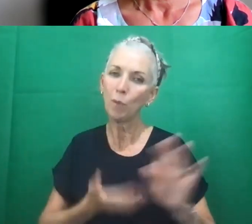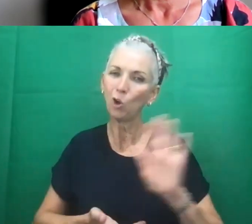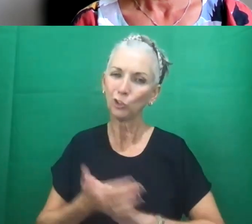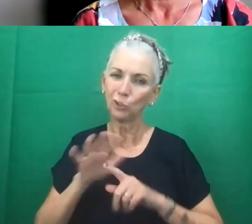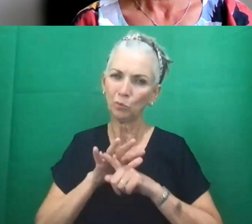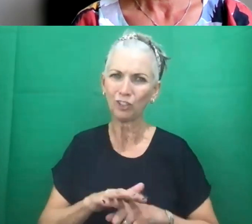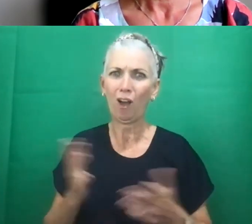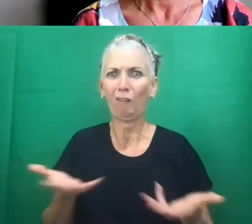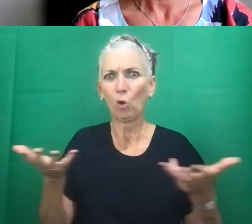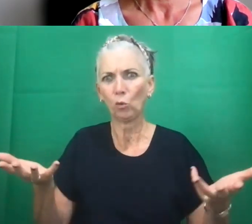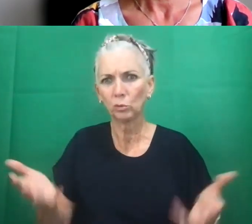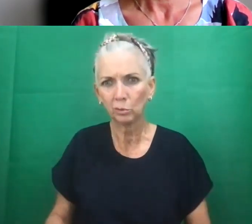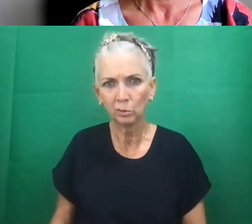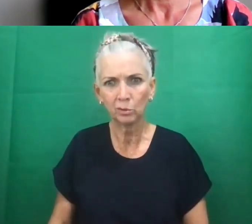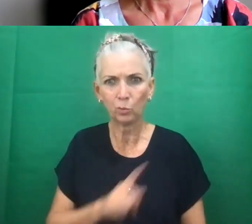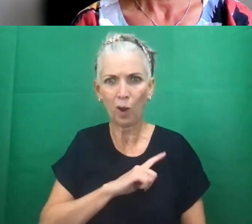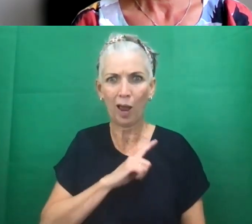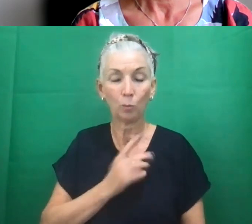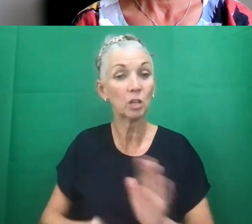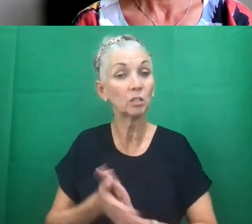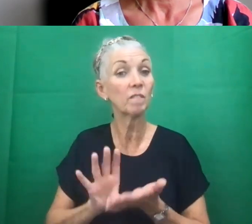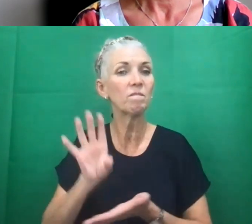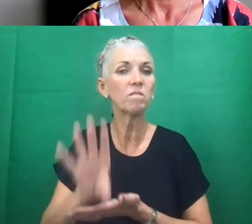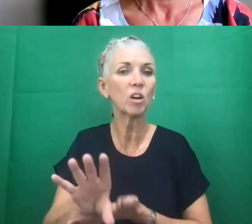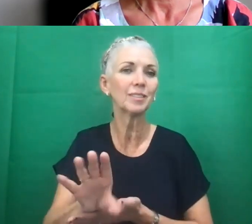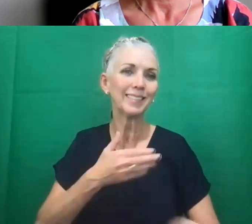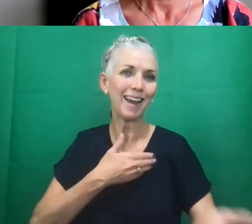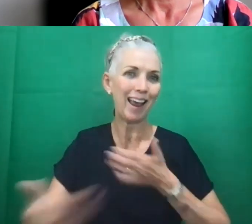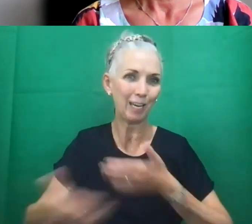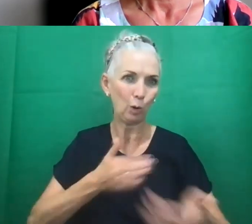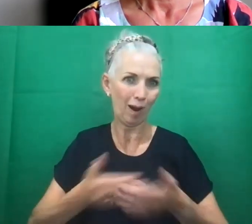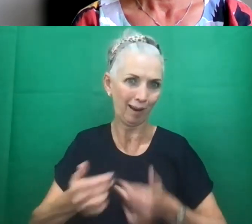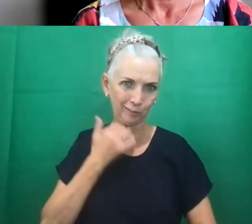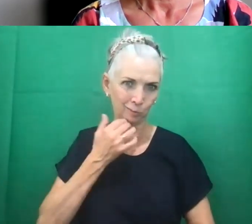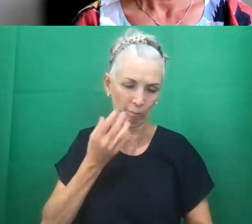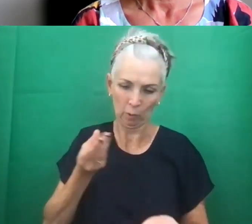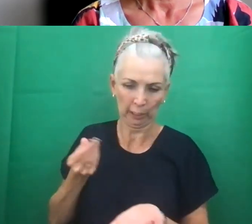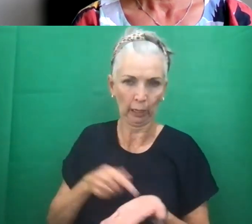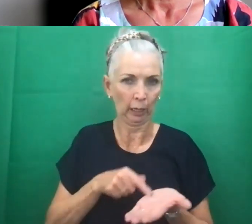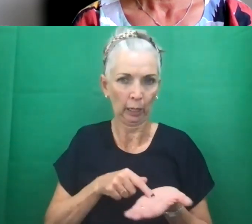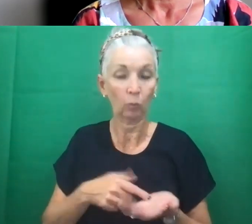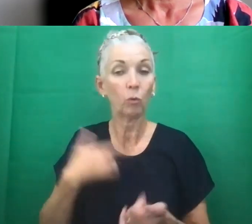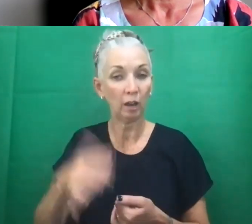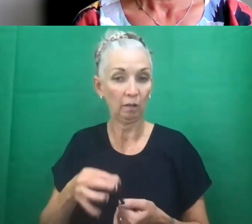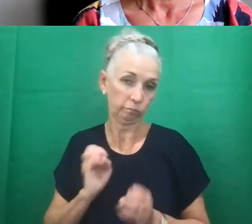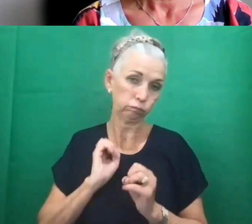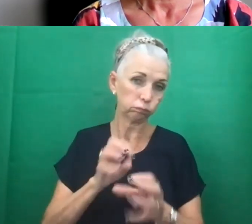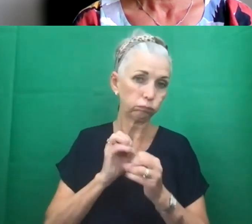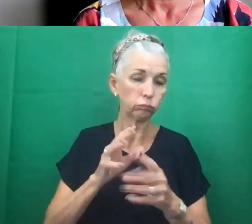is under pressure because it was underfunded anyway. And we have made representations to the COVID inquiry.